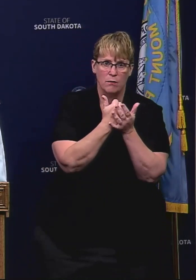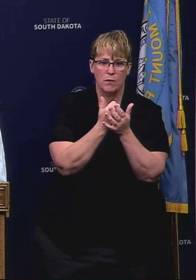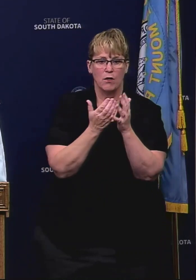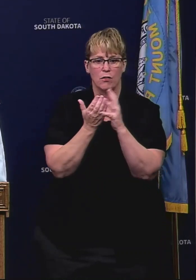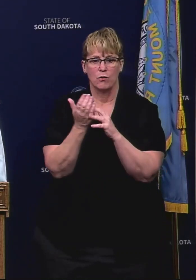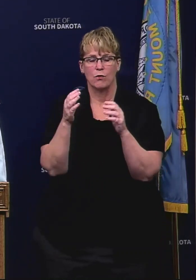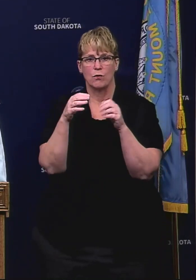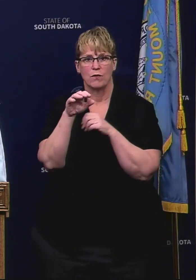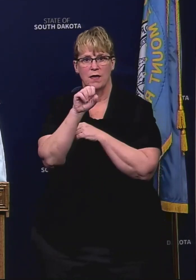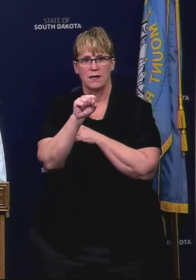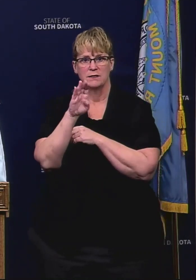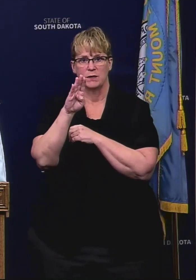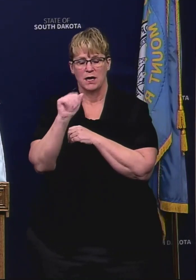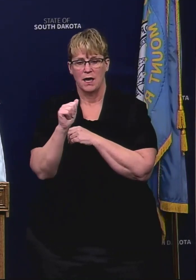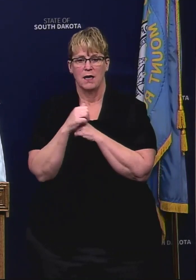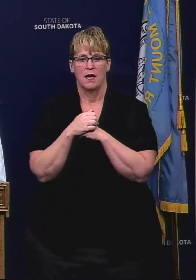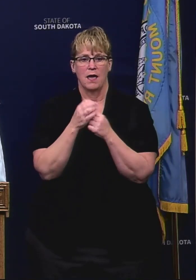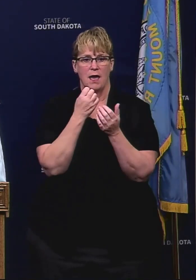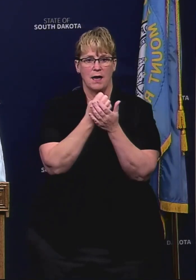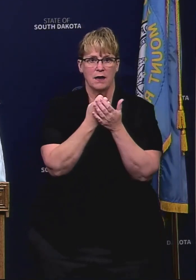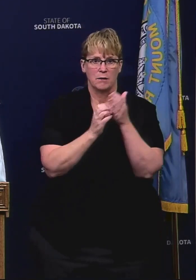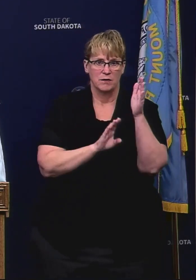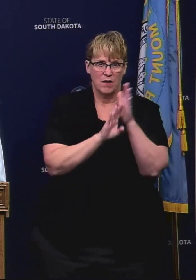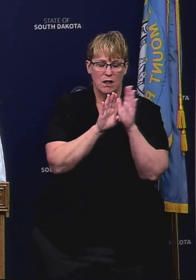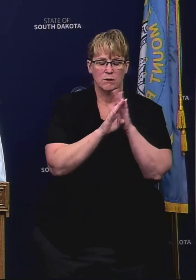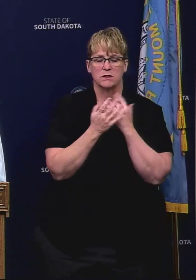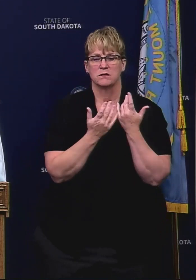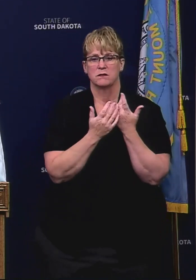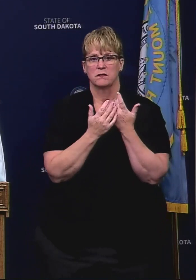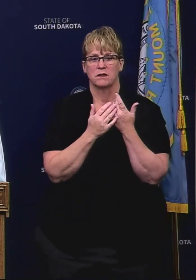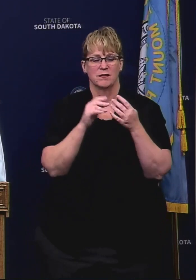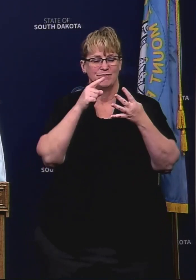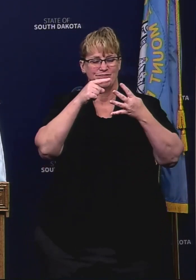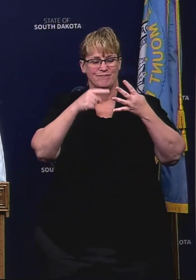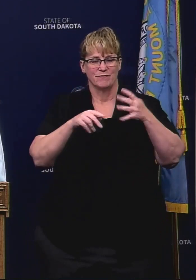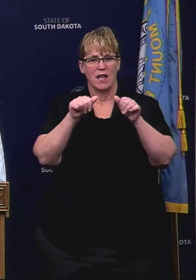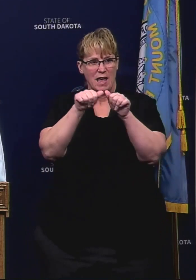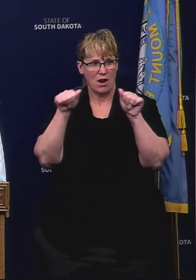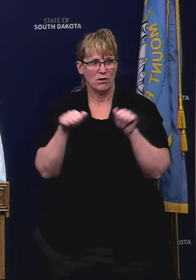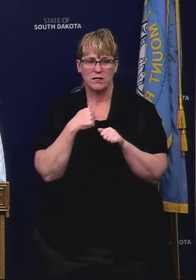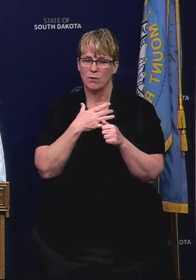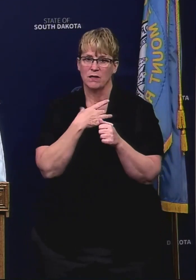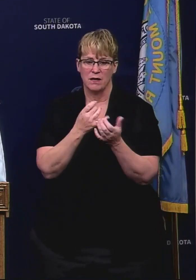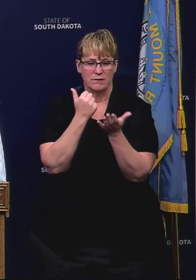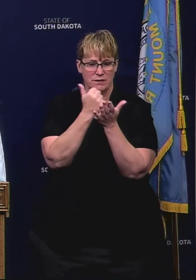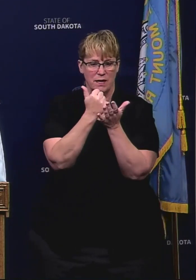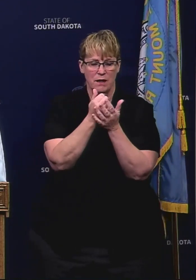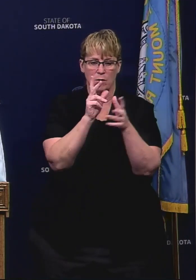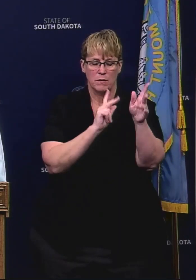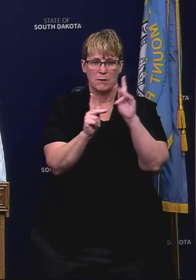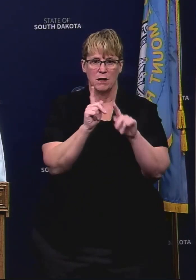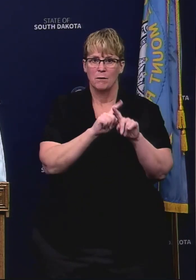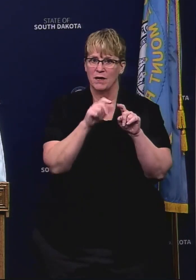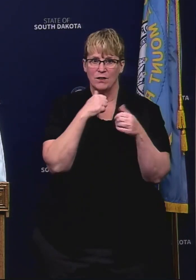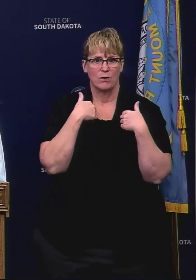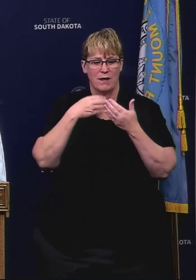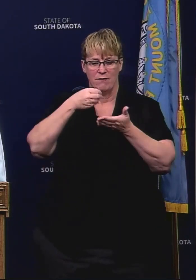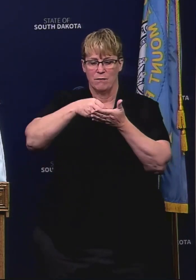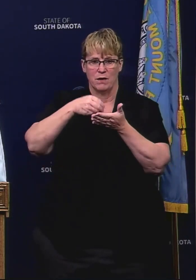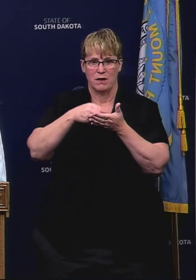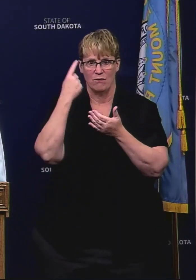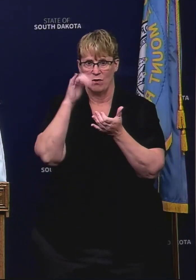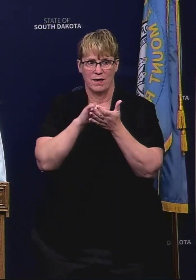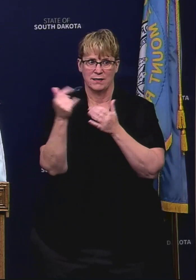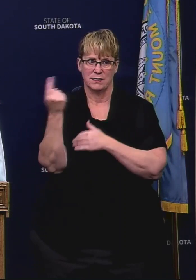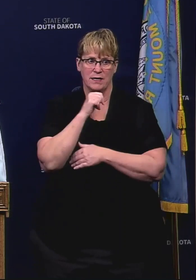through small business loans, economic development, workforce training. Those are all areas that I would love to respond to people's needs but I don't have the dollars to do it